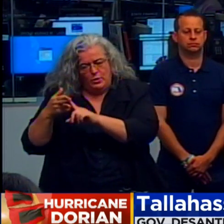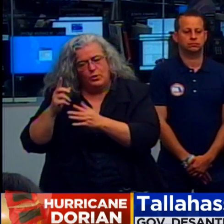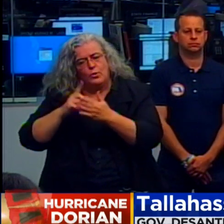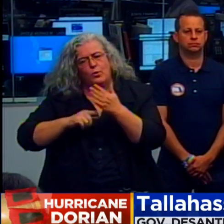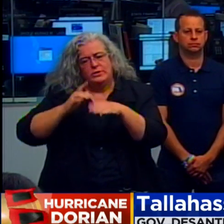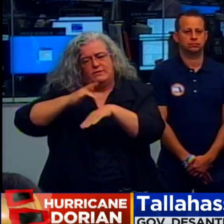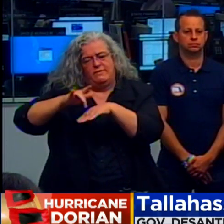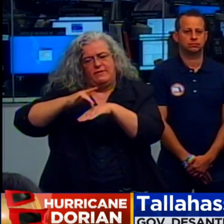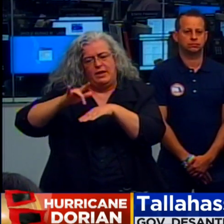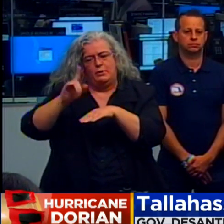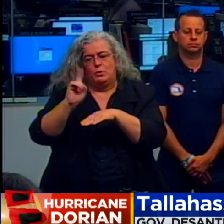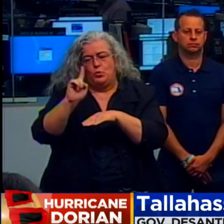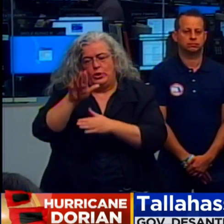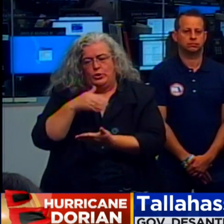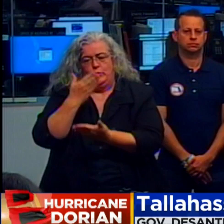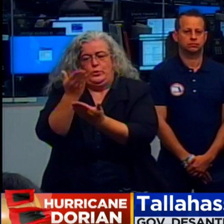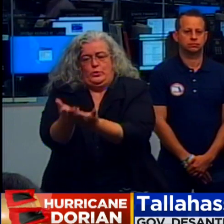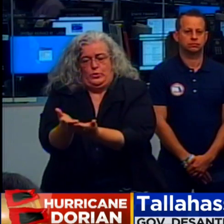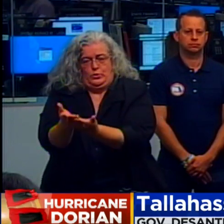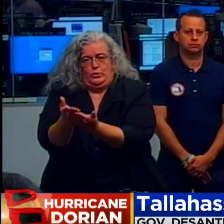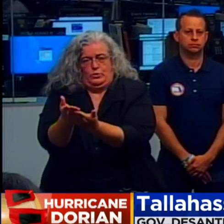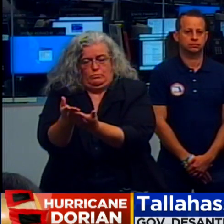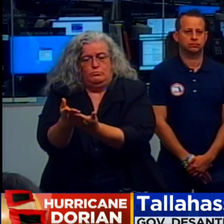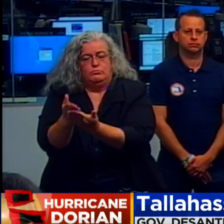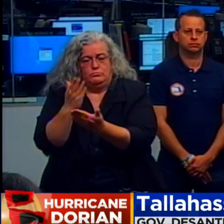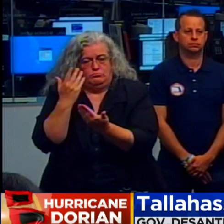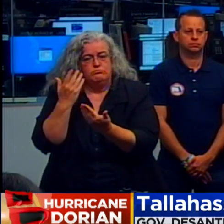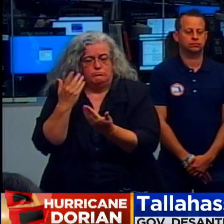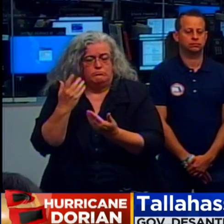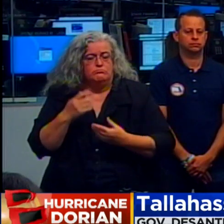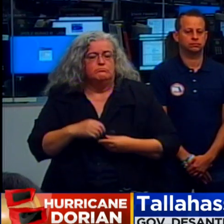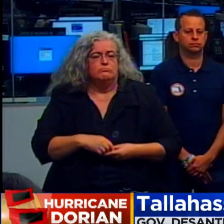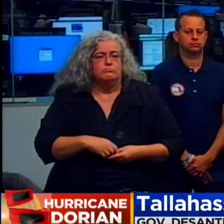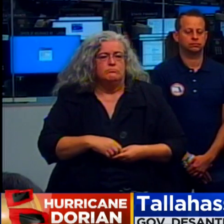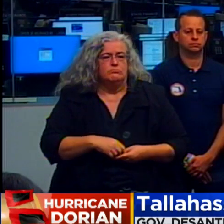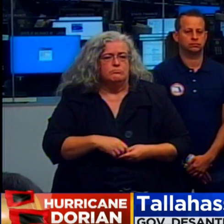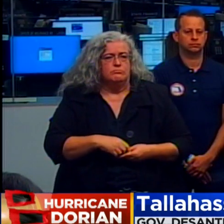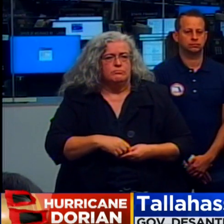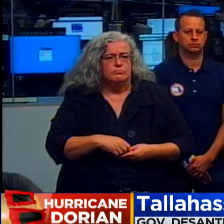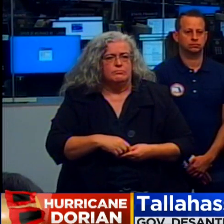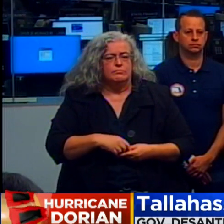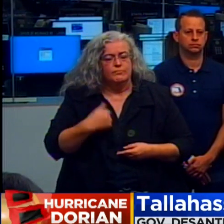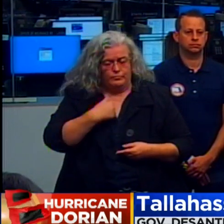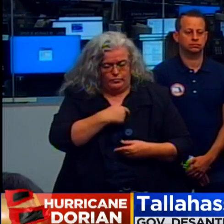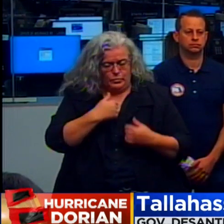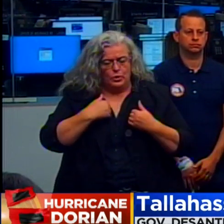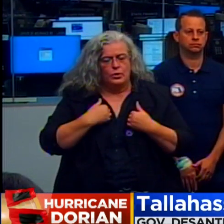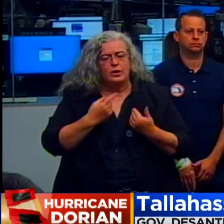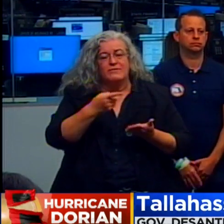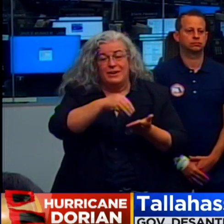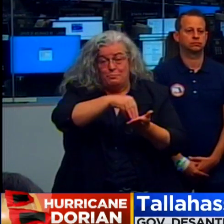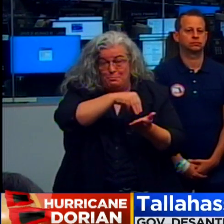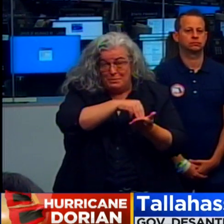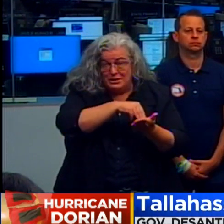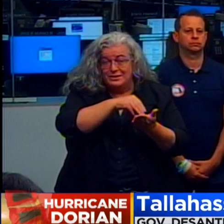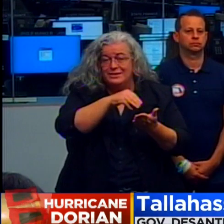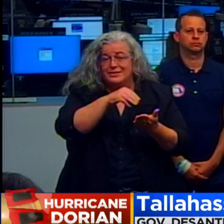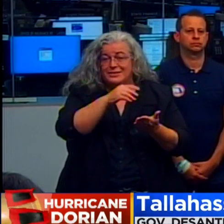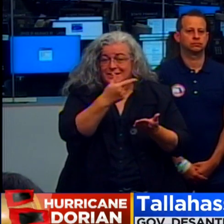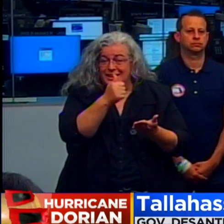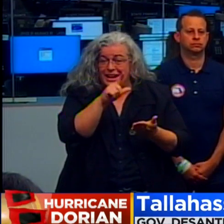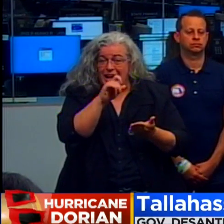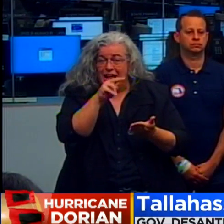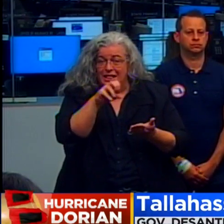of in terms of accommodations. We have close to a million gallons of water.